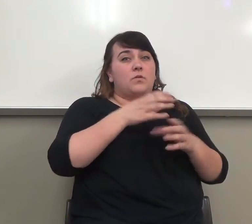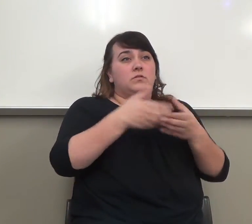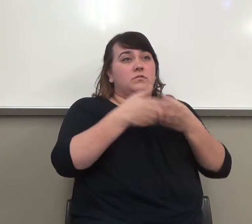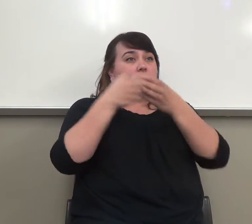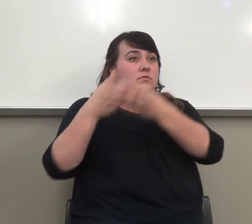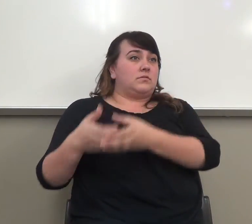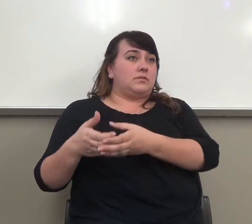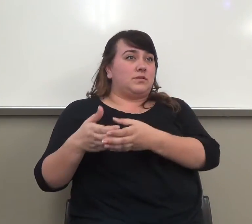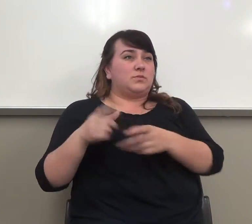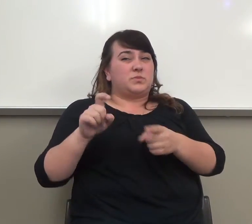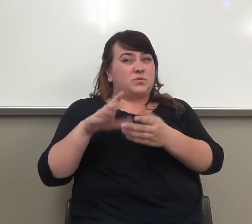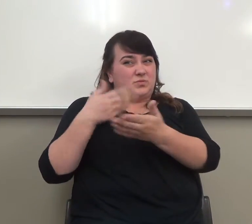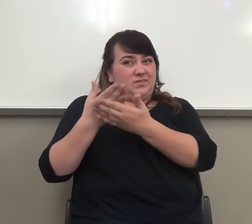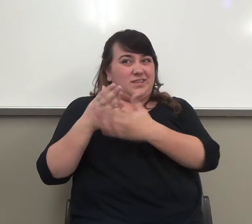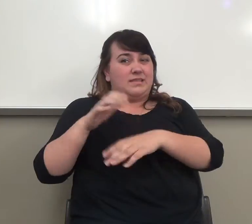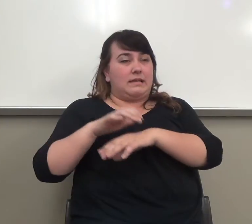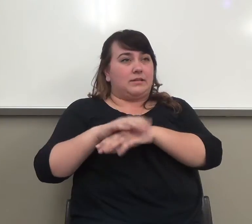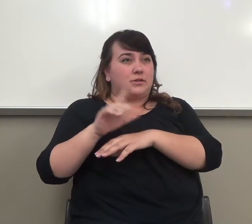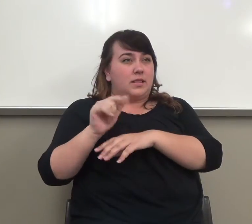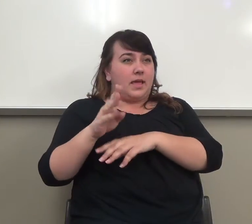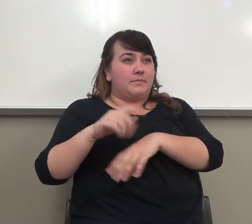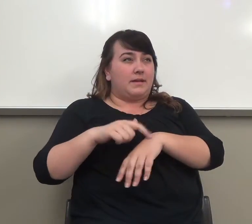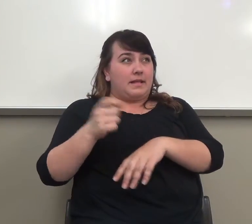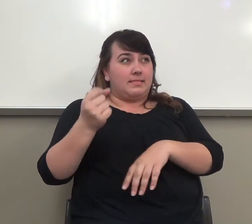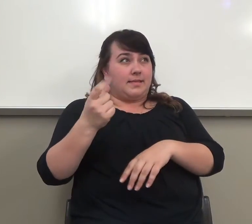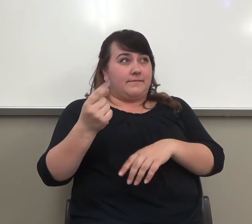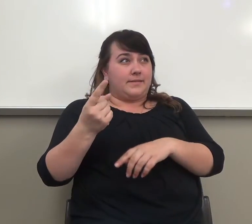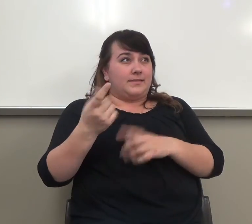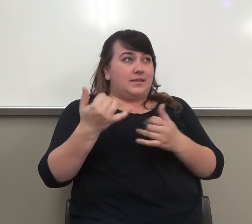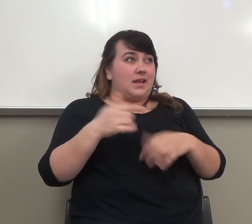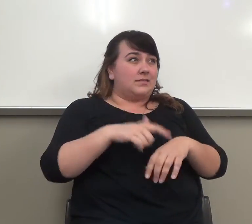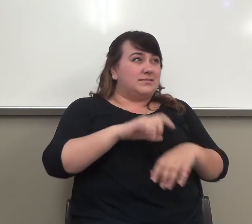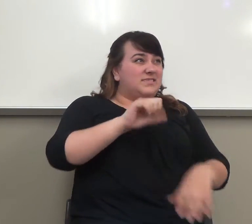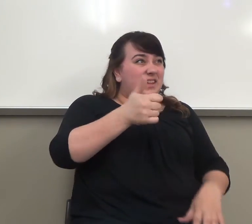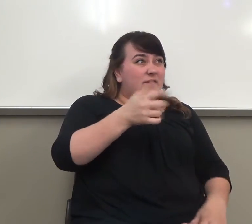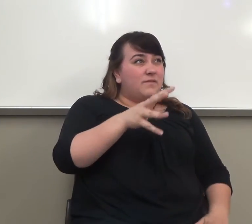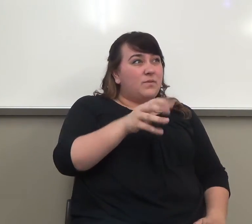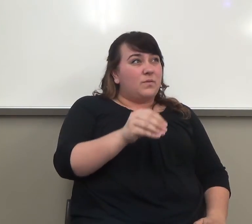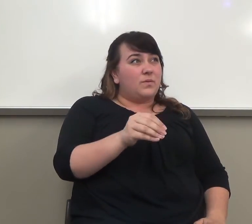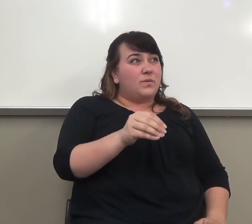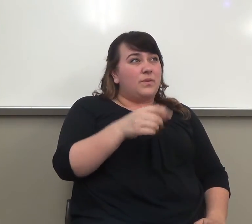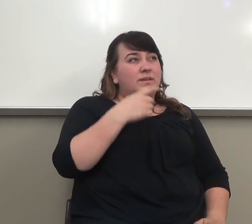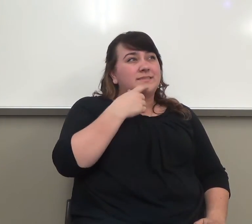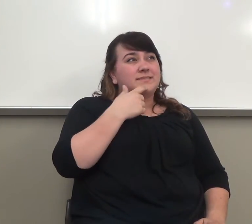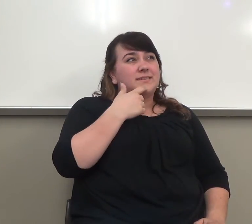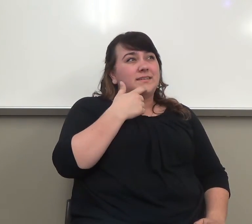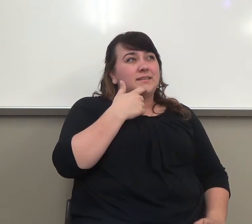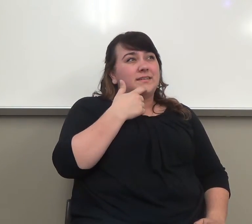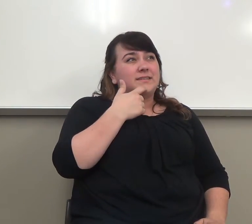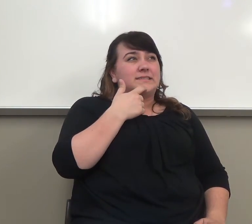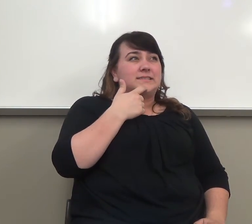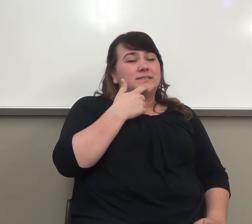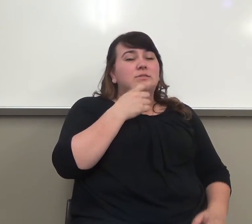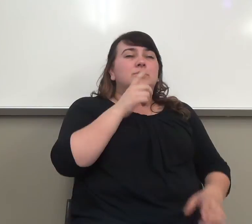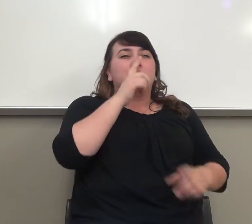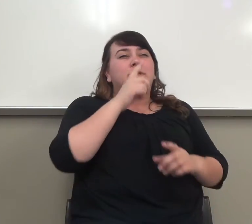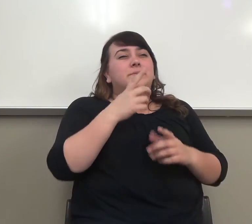supposed to be down there at 11. So in the next, let's see, I'll say within the next, because what I want to do is not,